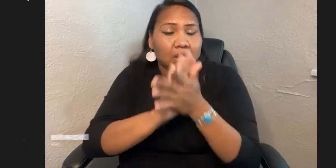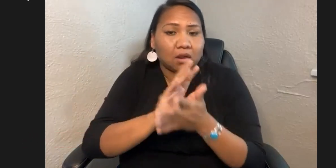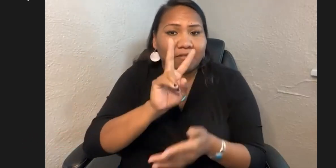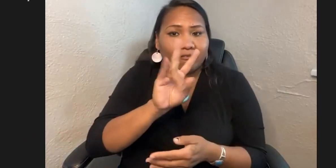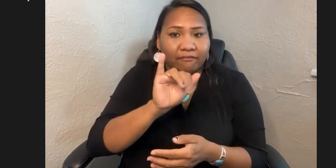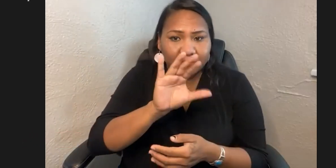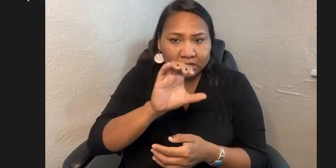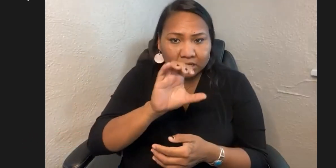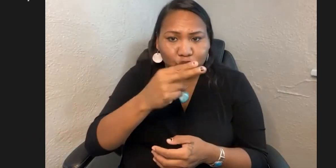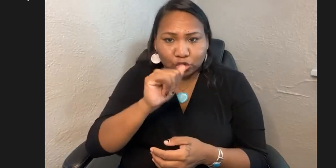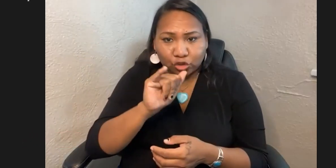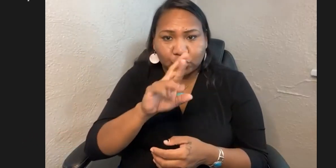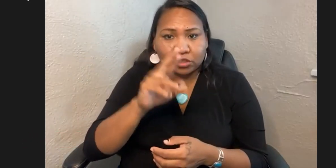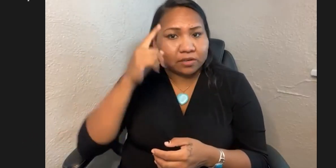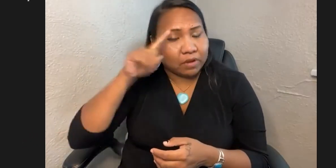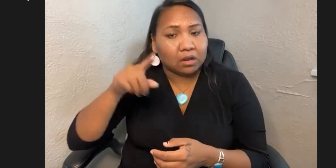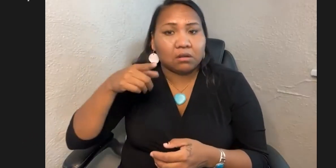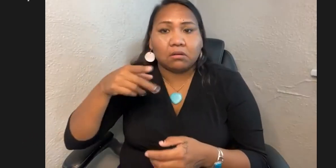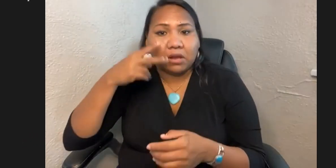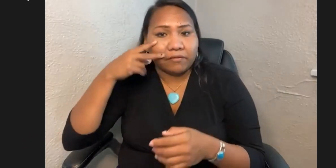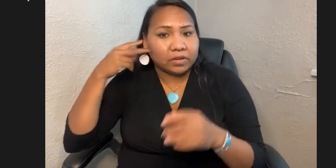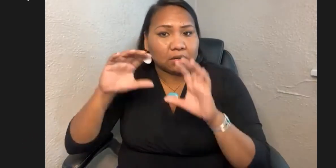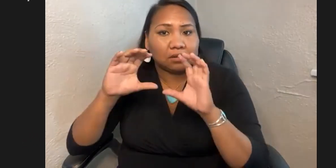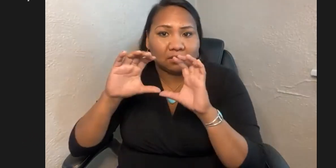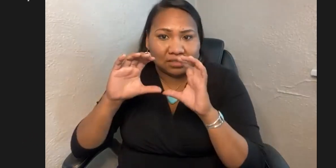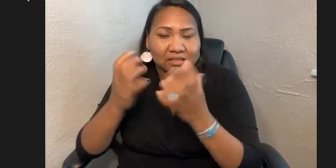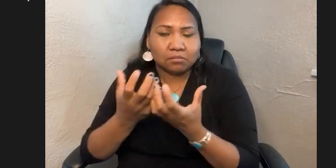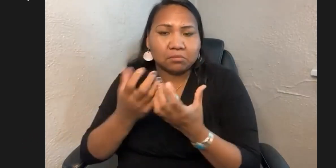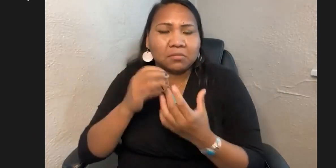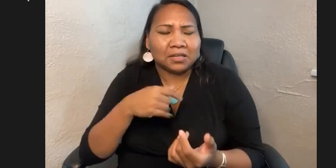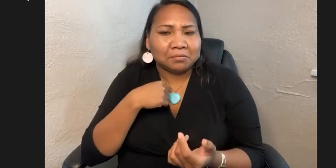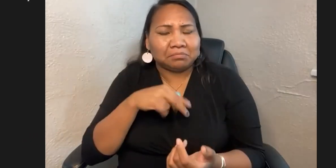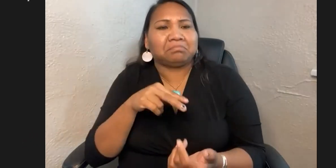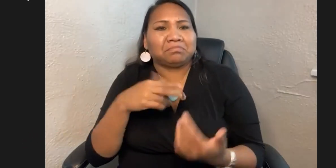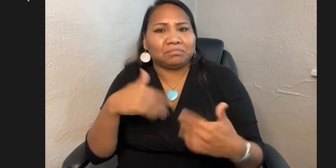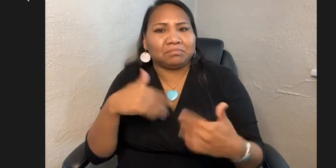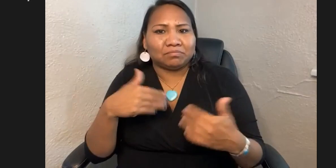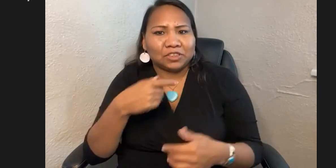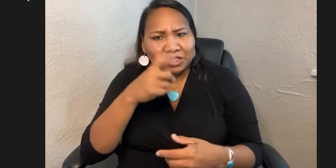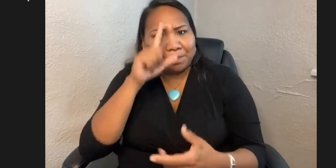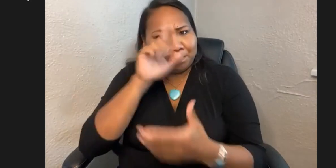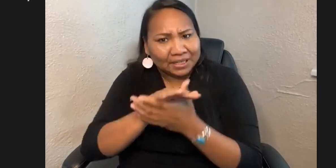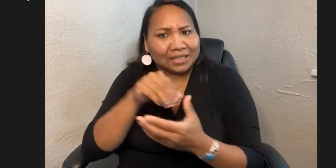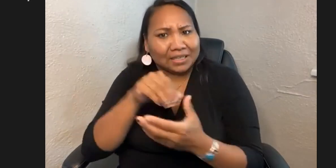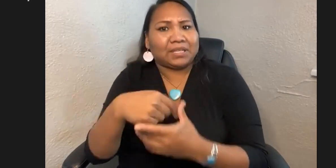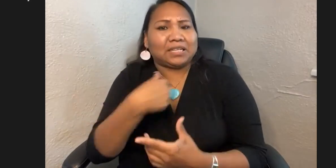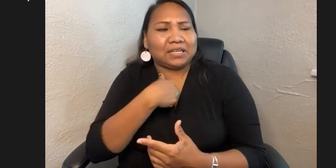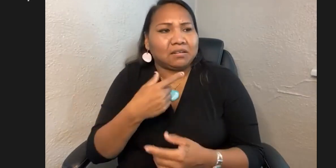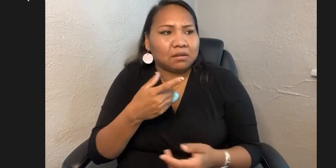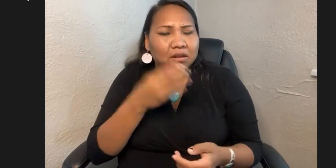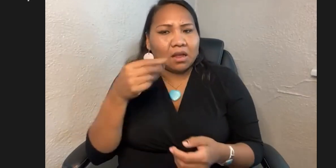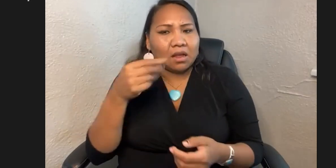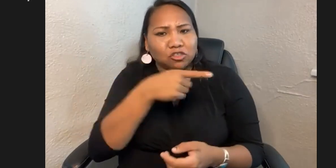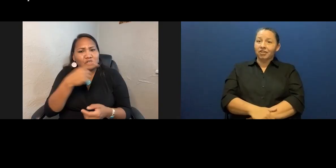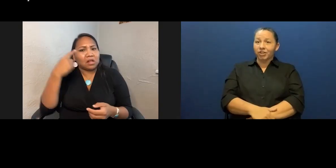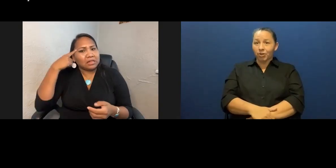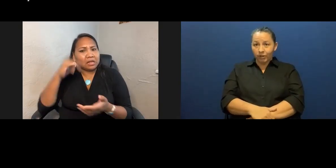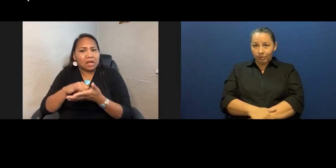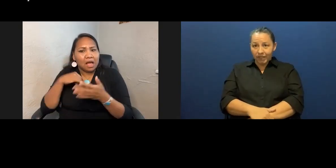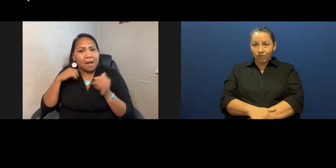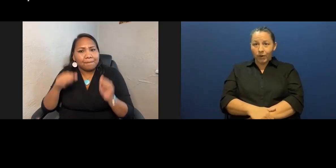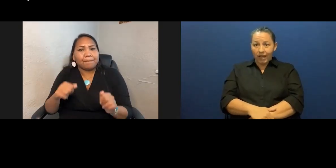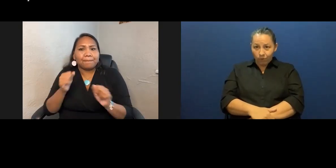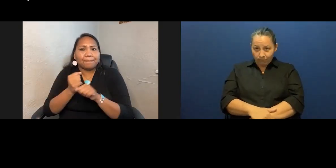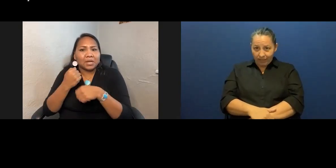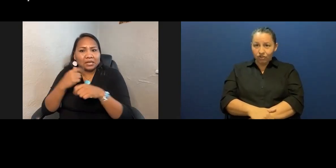and she has actually been my inspiration and wanting to become involved in the political side of things and she actually